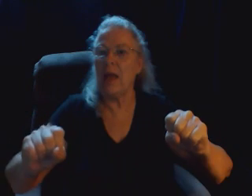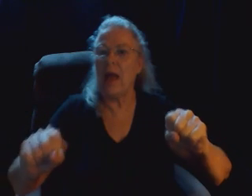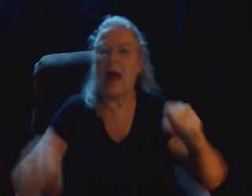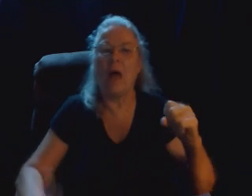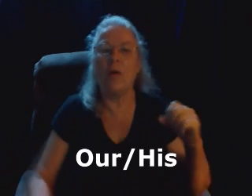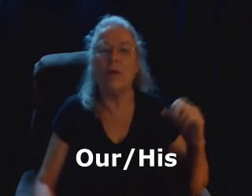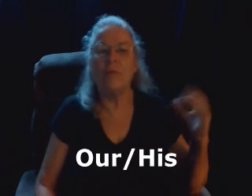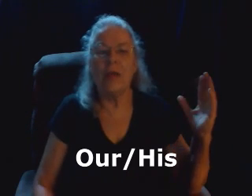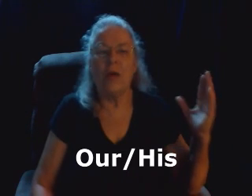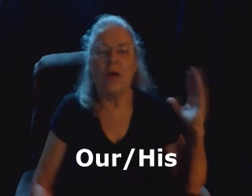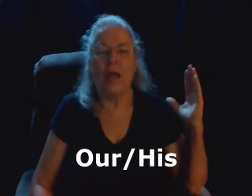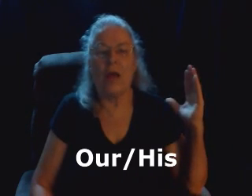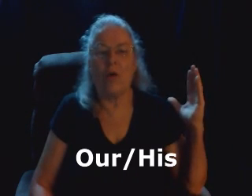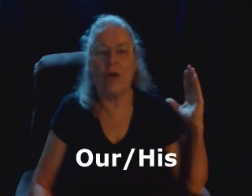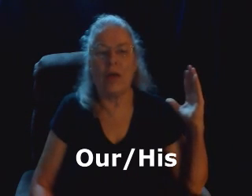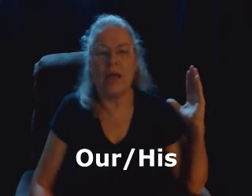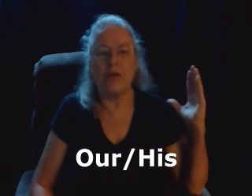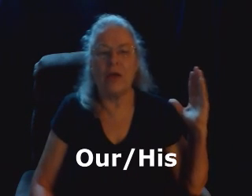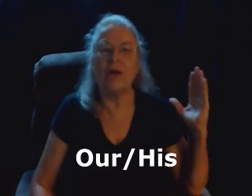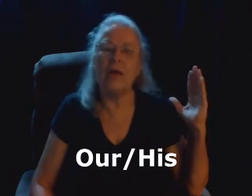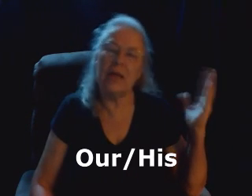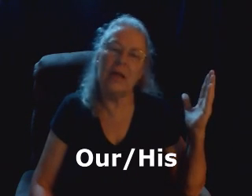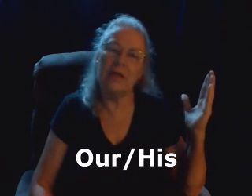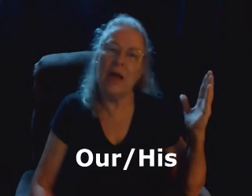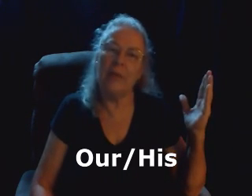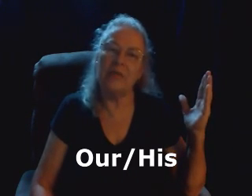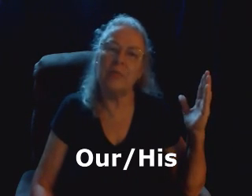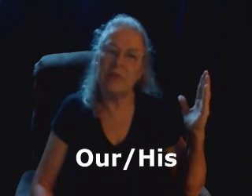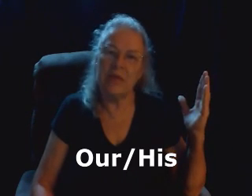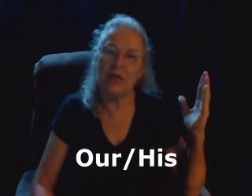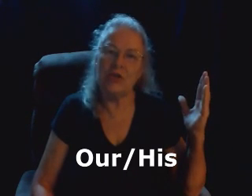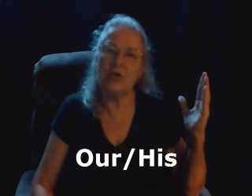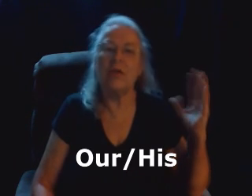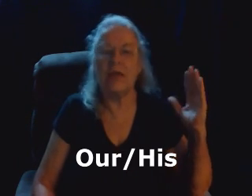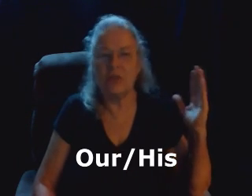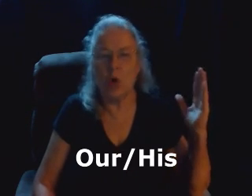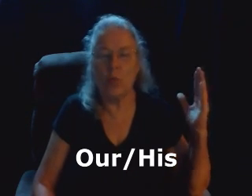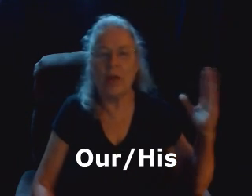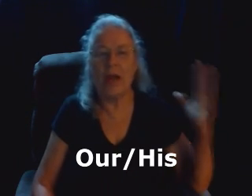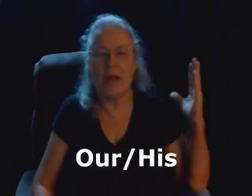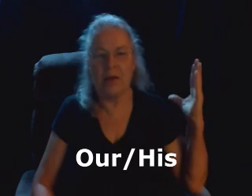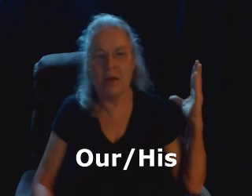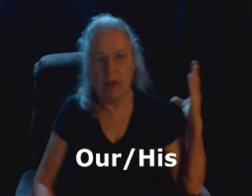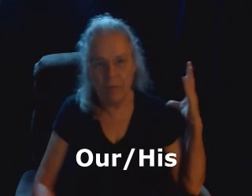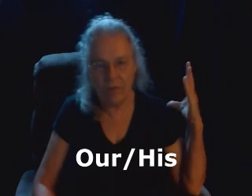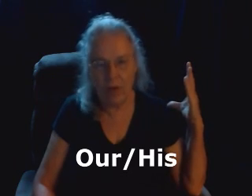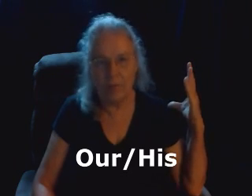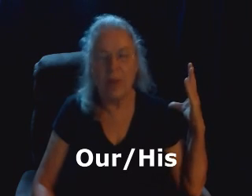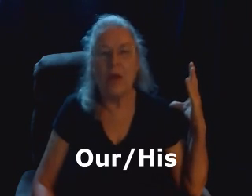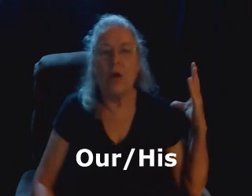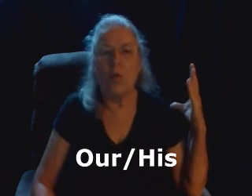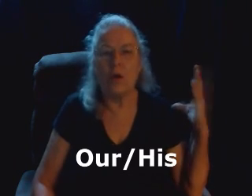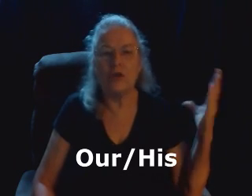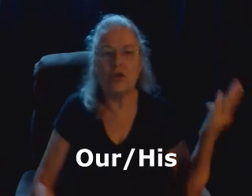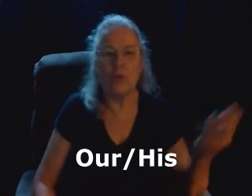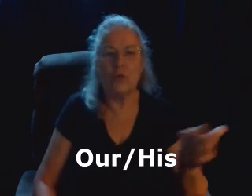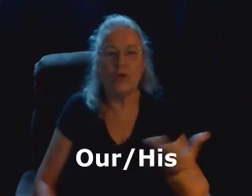Hour, and any time it's possession, it's open hand. Come from one shoulder,